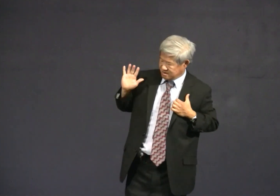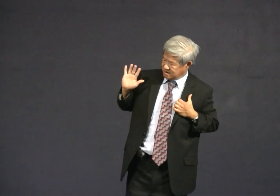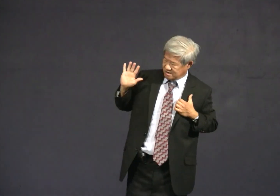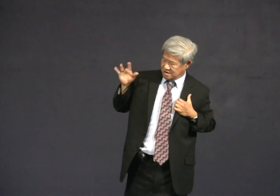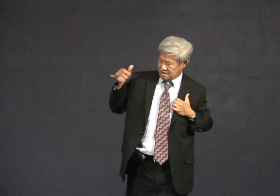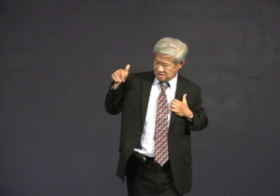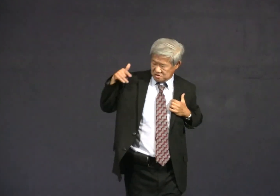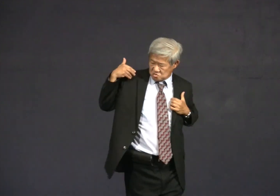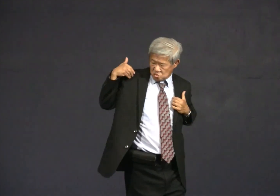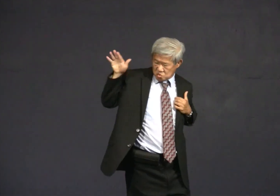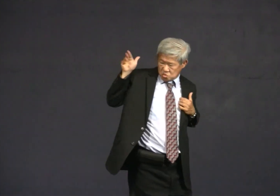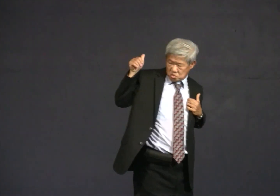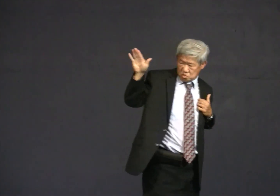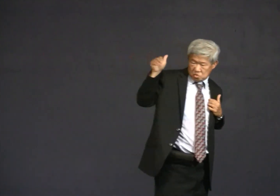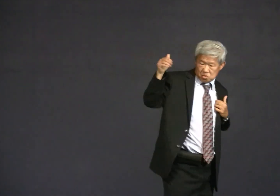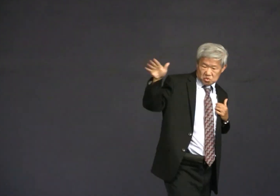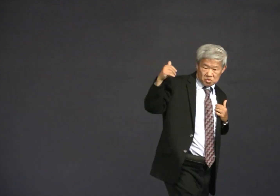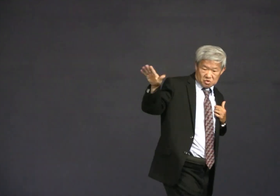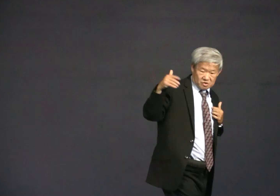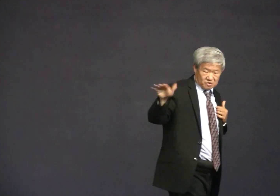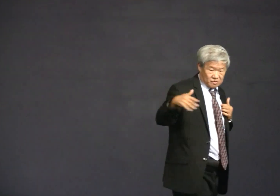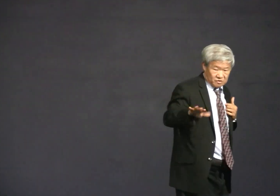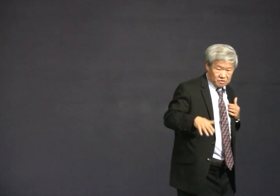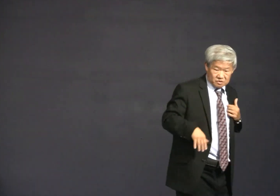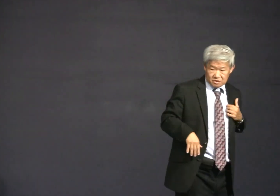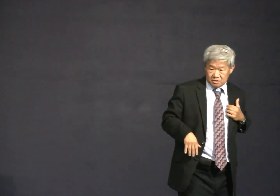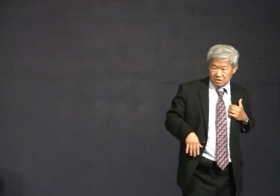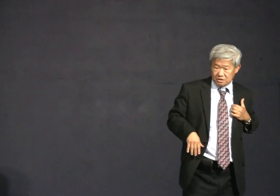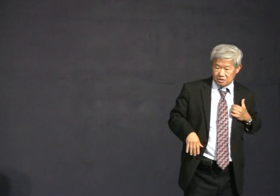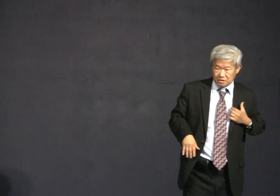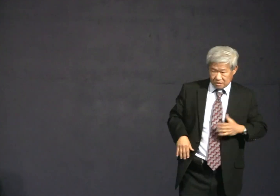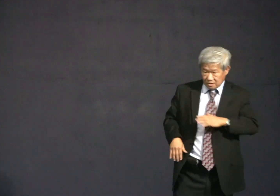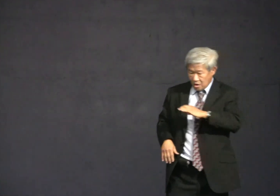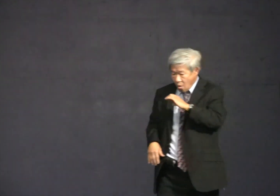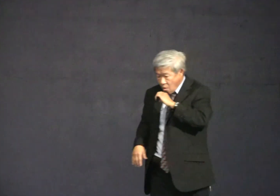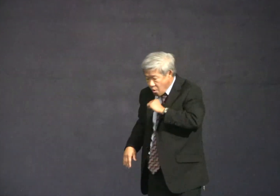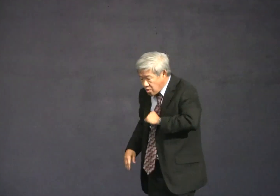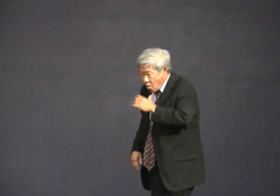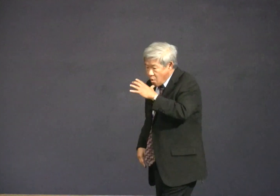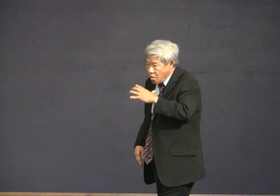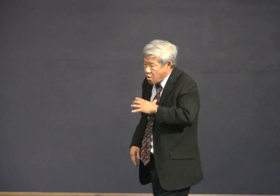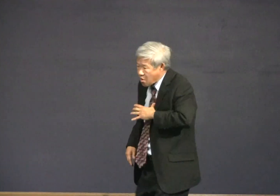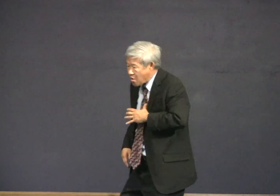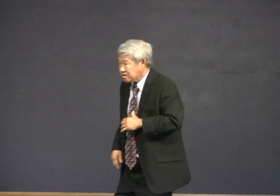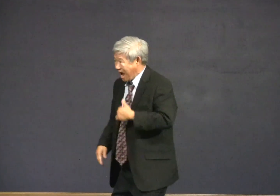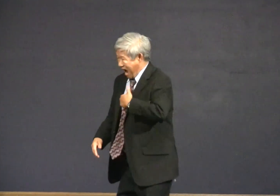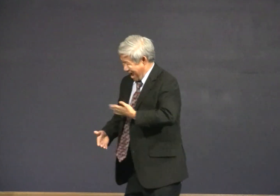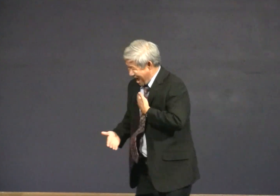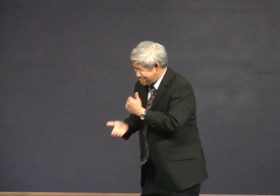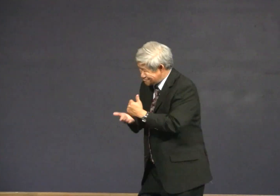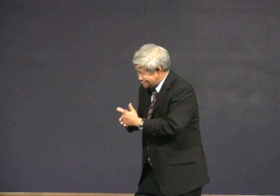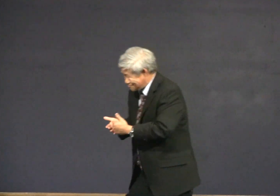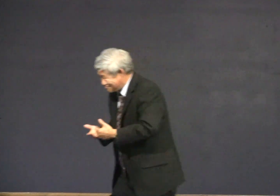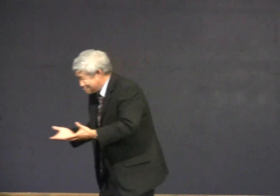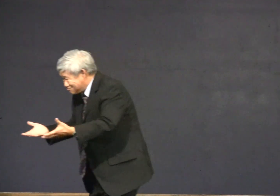says to a man, I don't need your help. I don't need away. A young woman says,